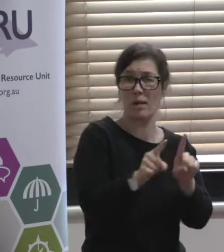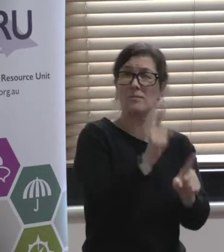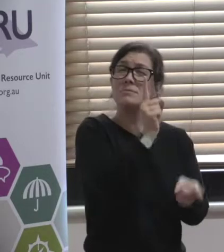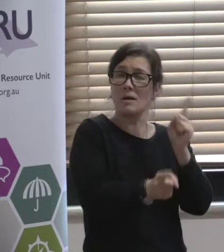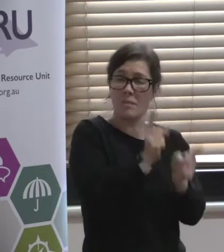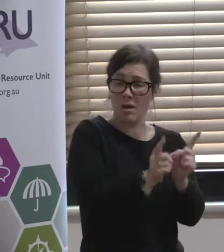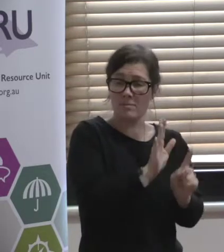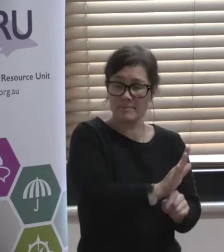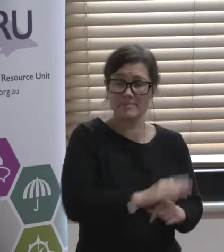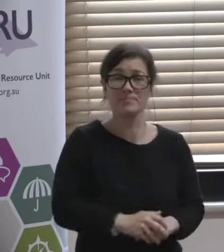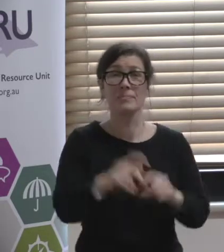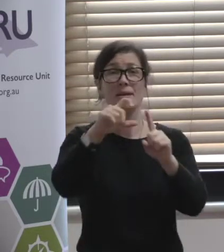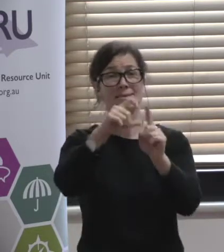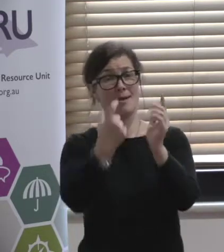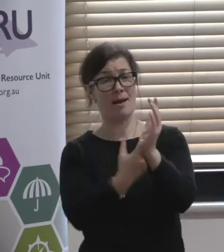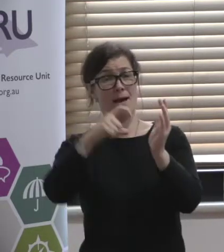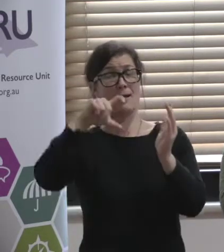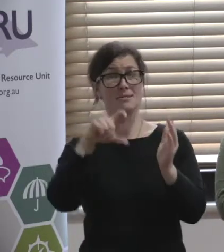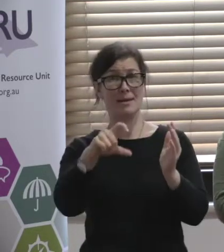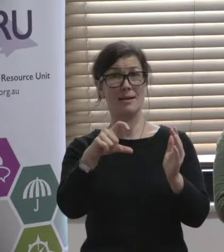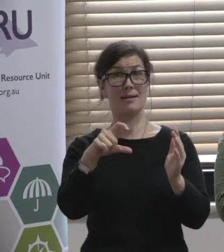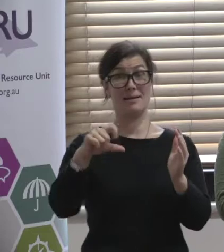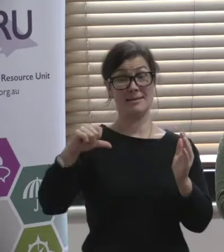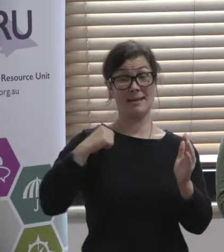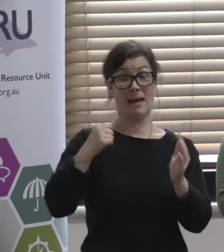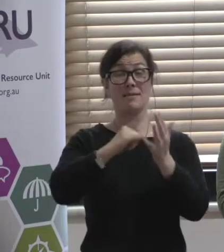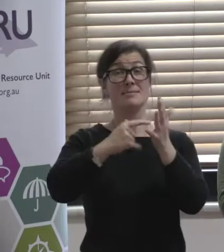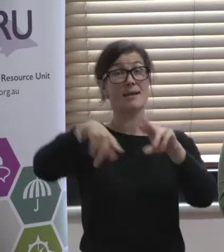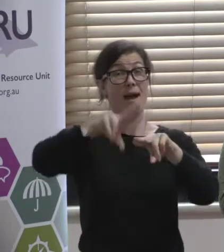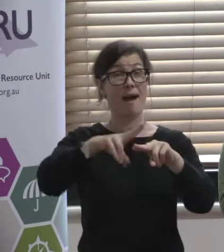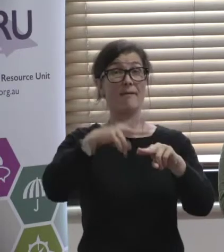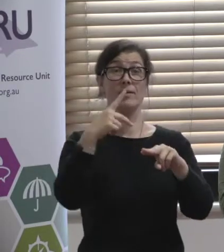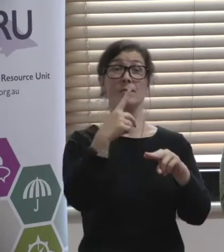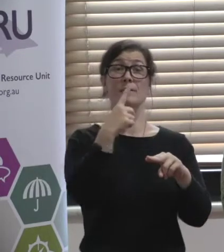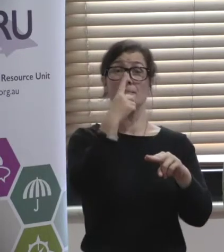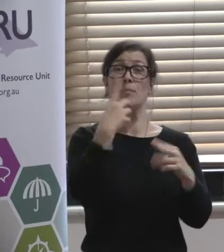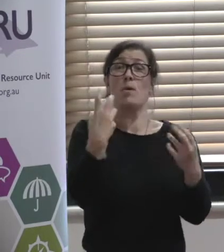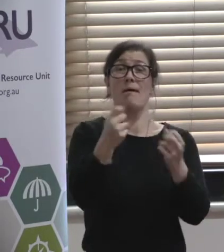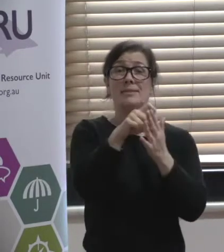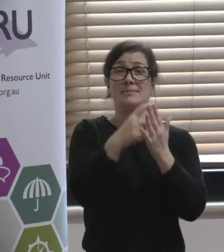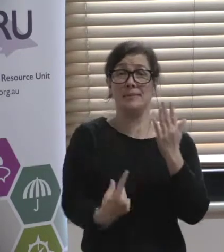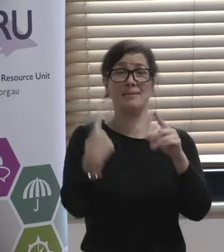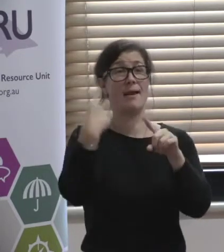The DRC staff are managed by people with disabilities and we're a member driven organisation.